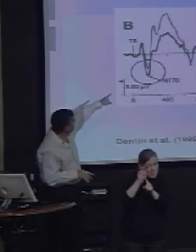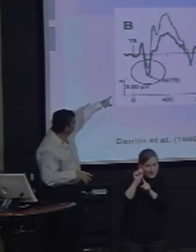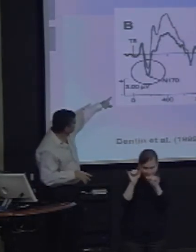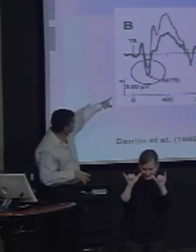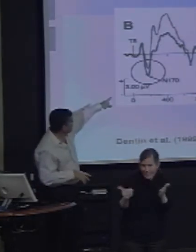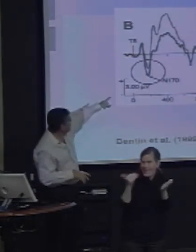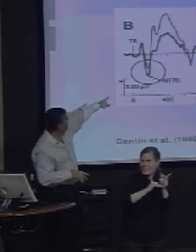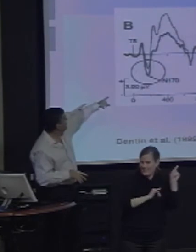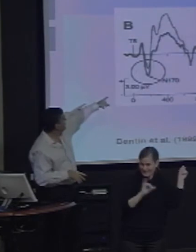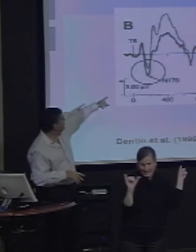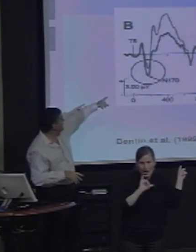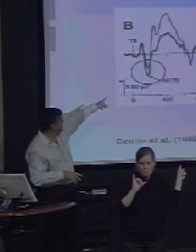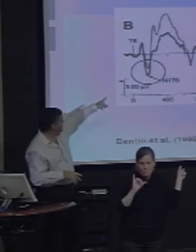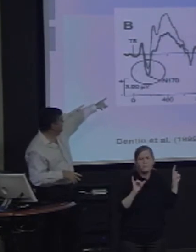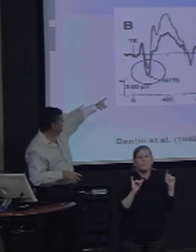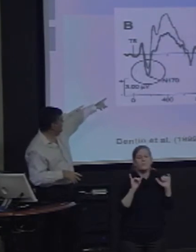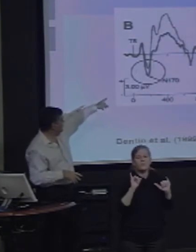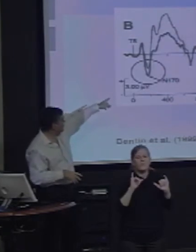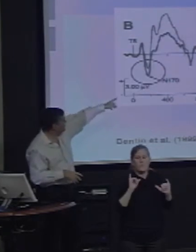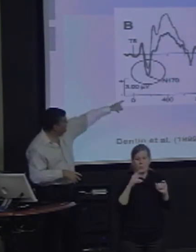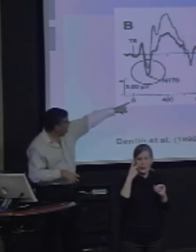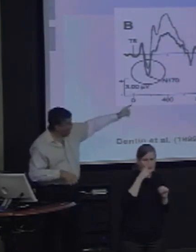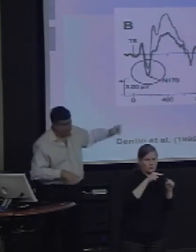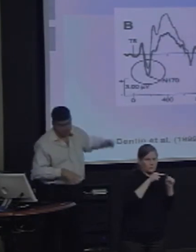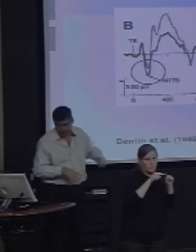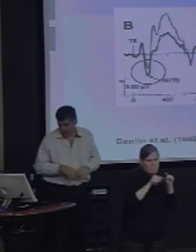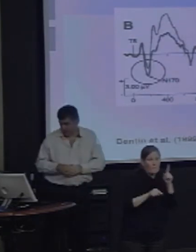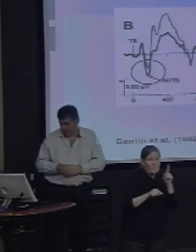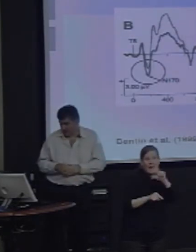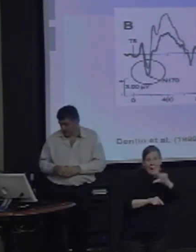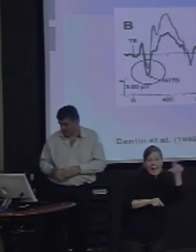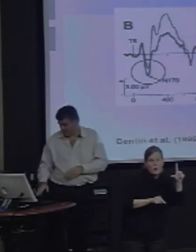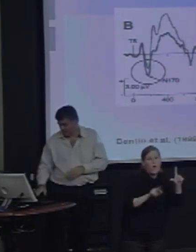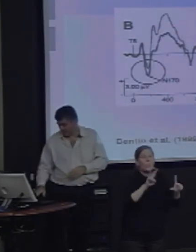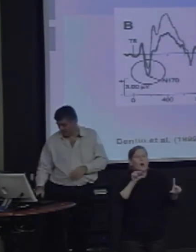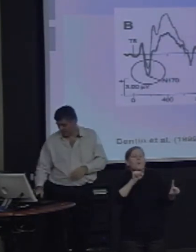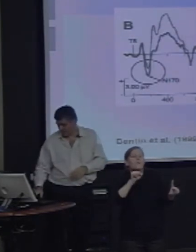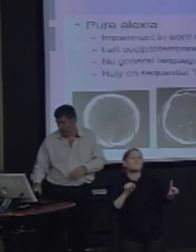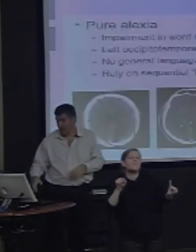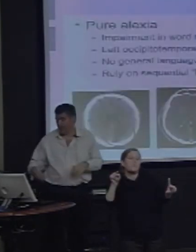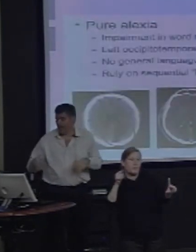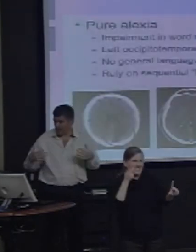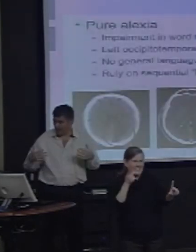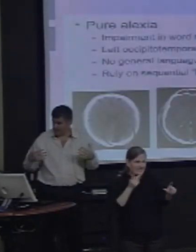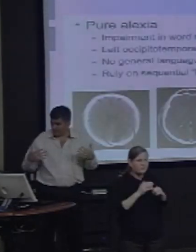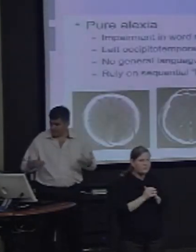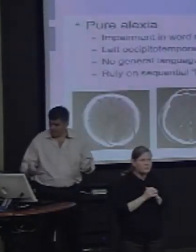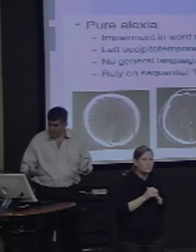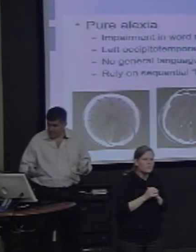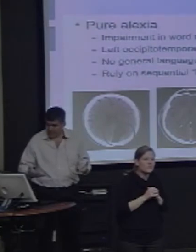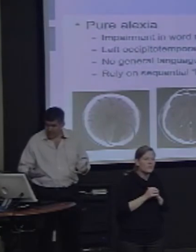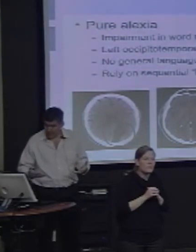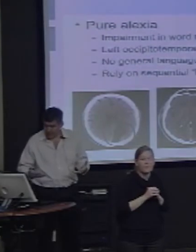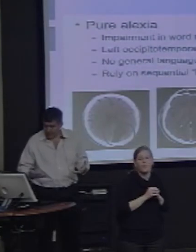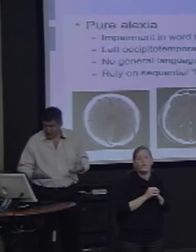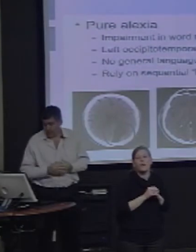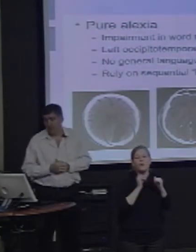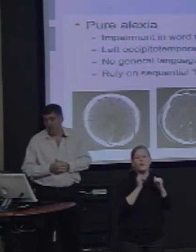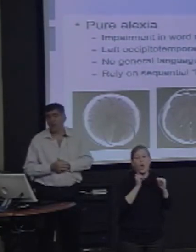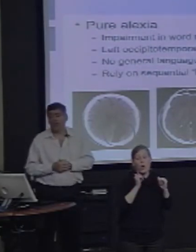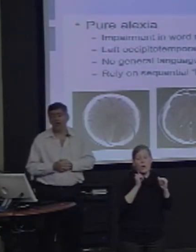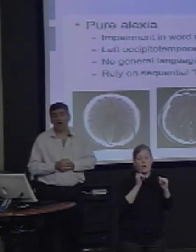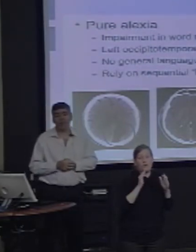much stronger in the left hemisphere now than in the right. And brain damage